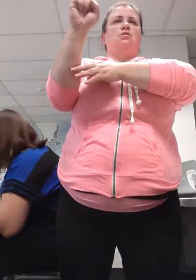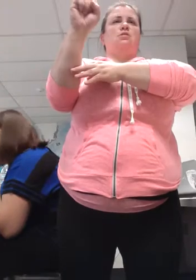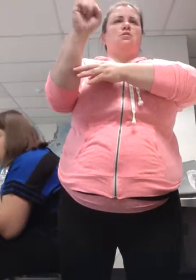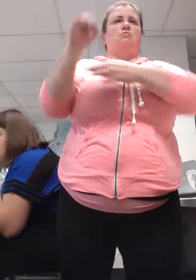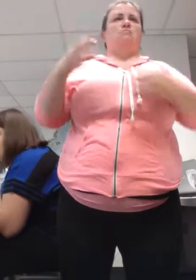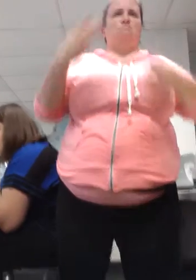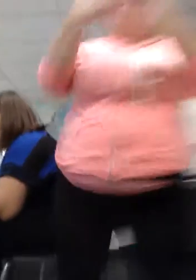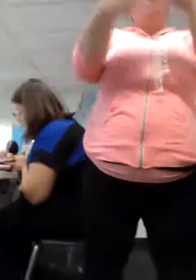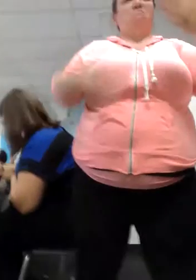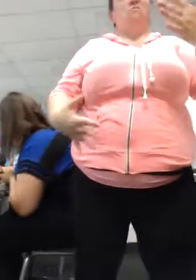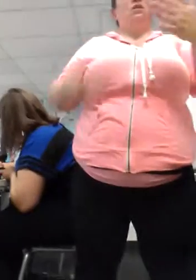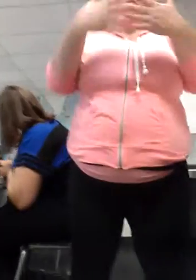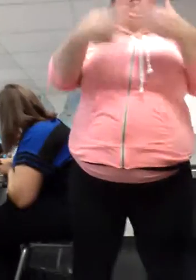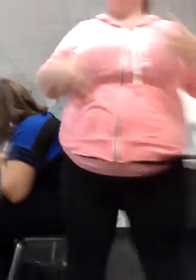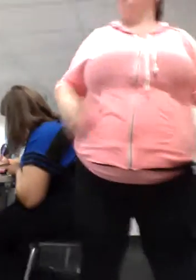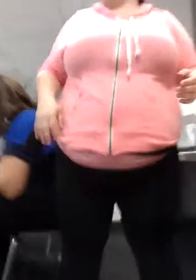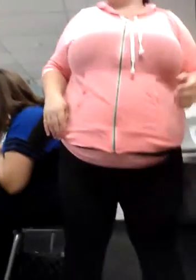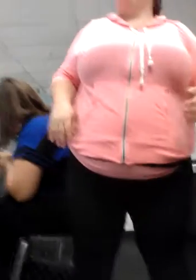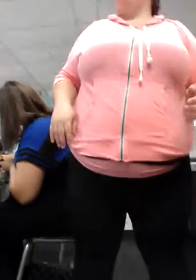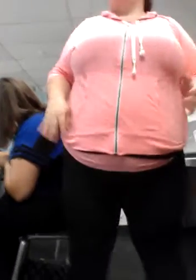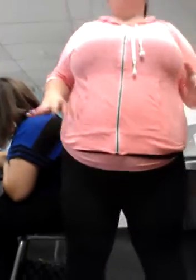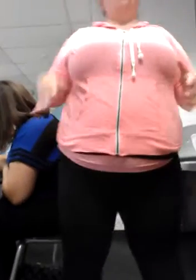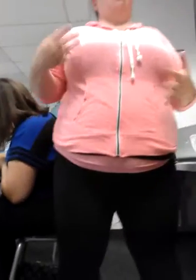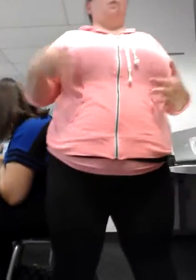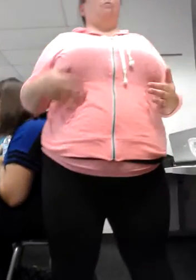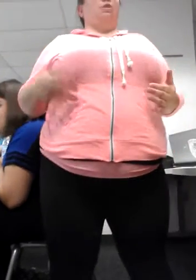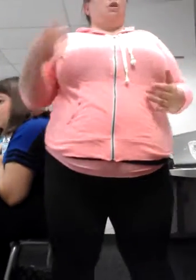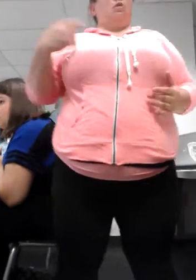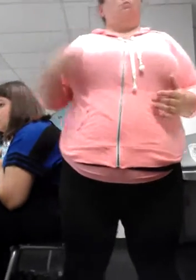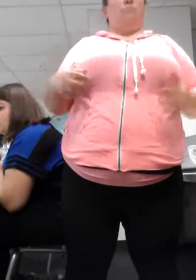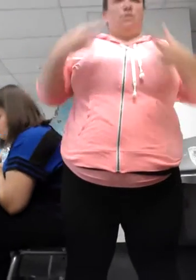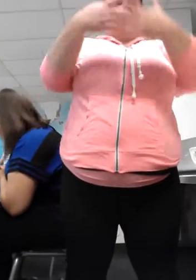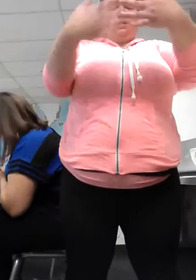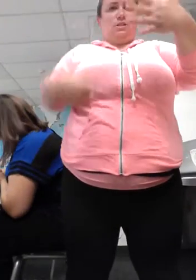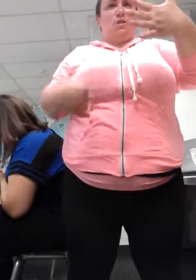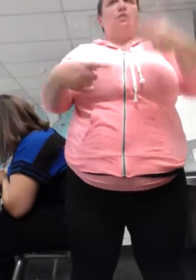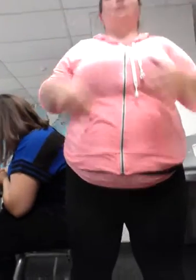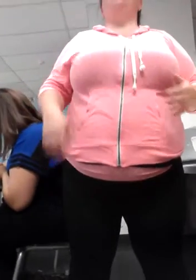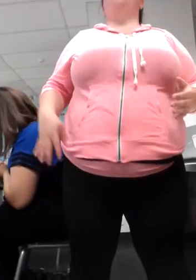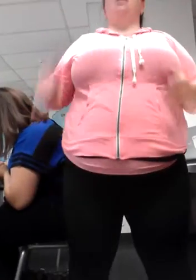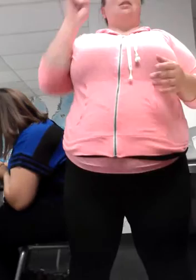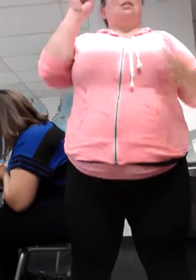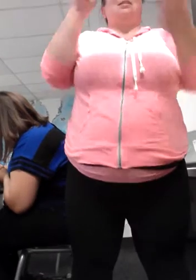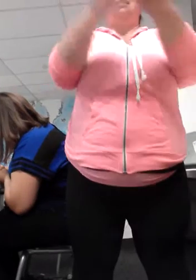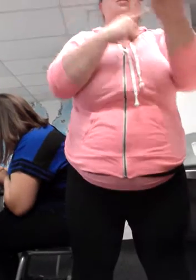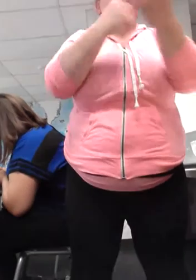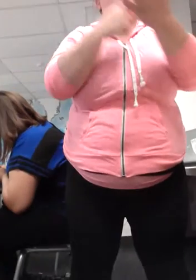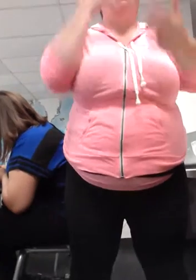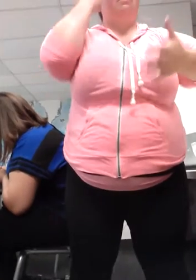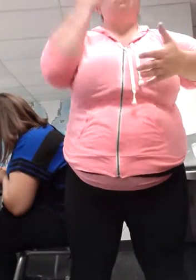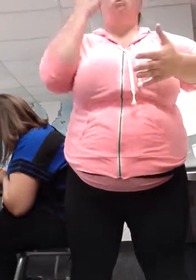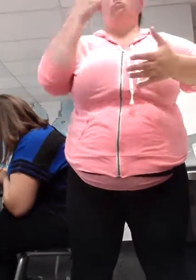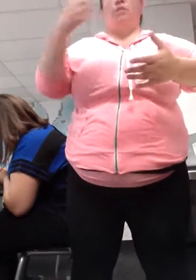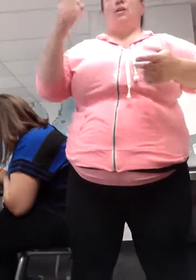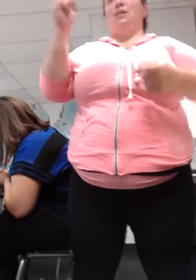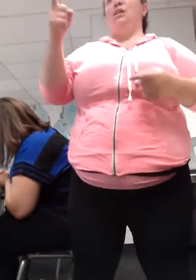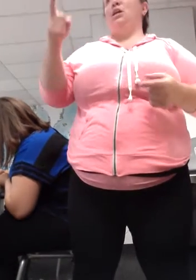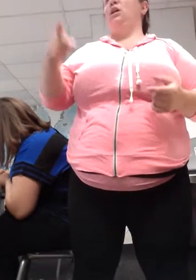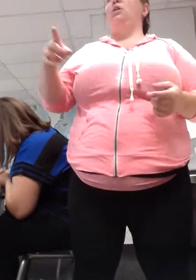sometimes develop the guts to stop someone and ask them, could you please repeat that? Because you missed it. You know you missed it. You